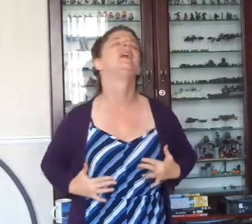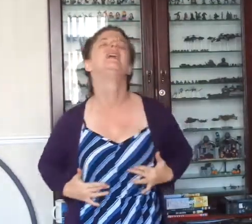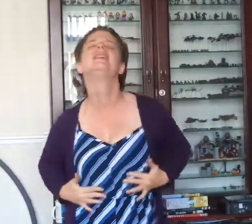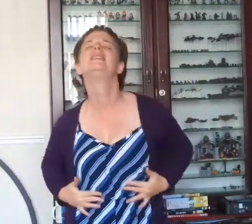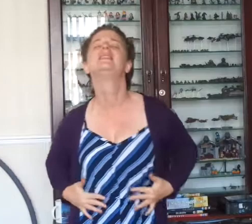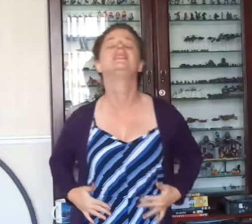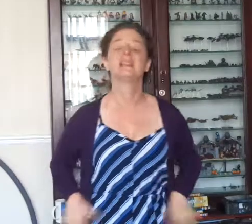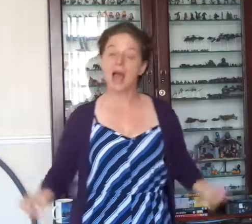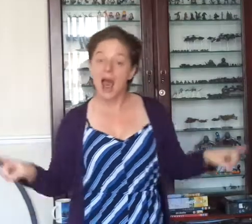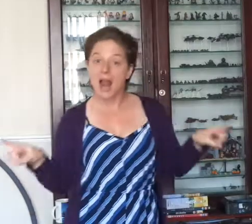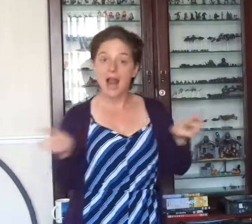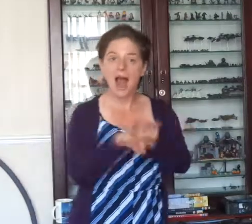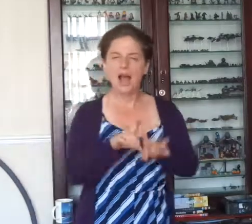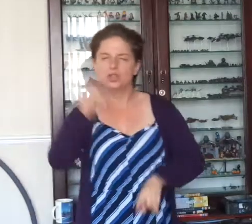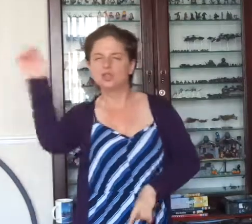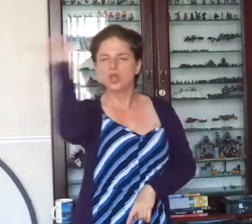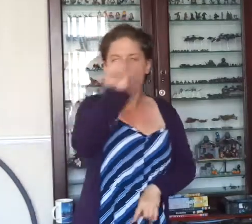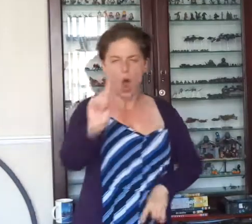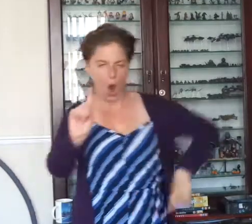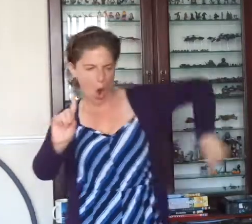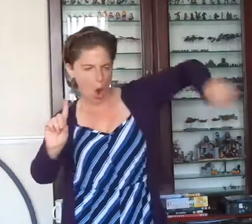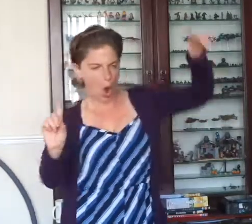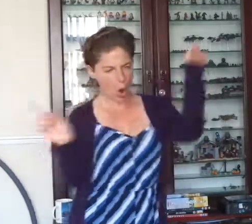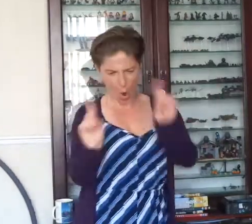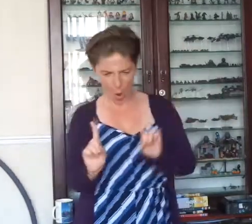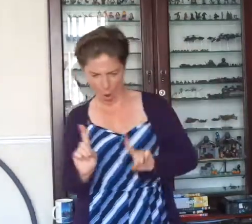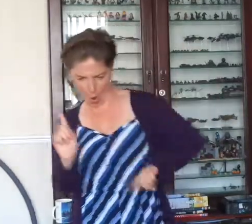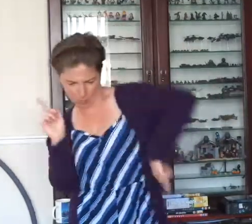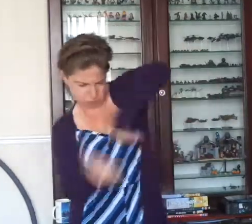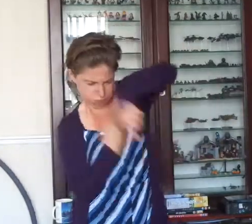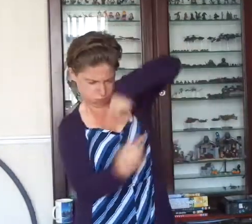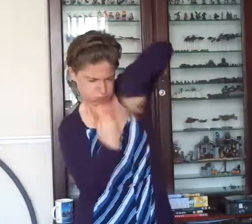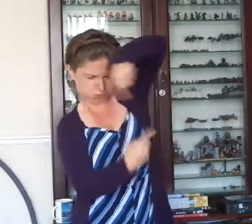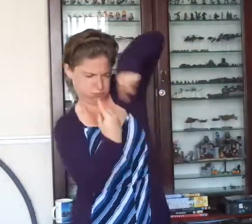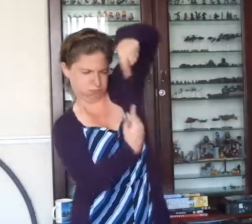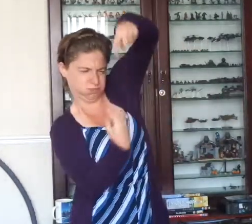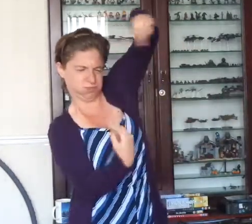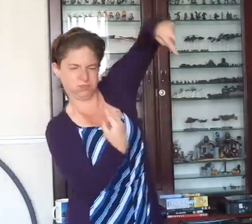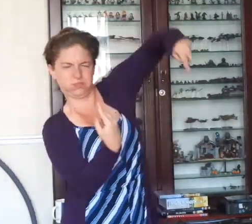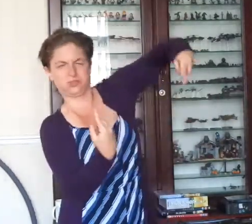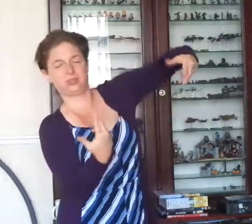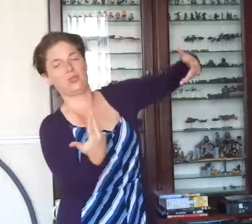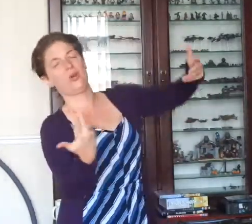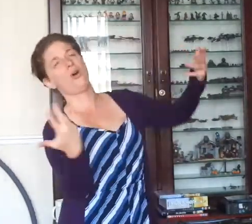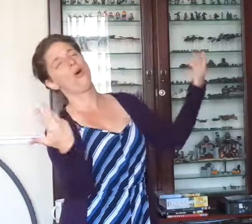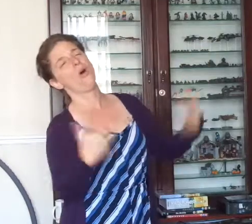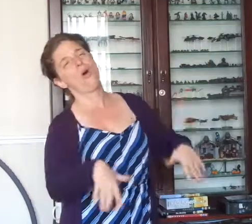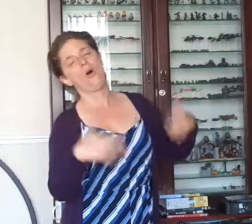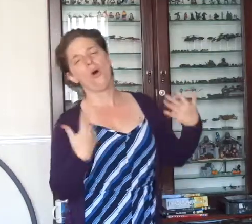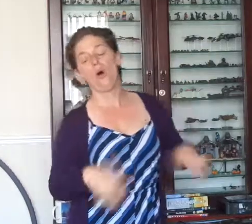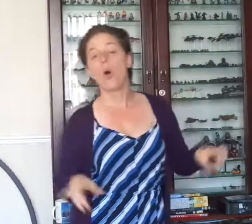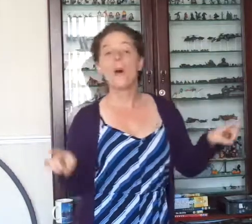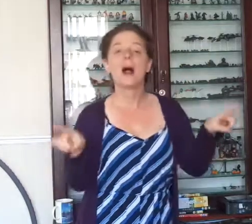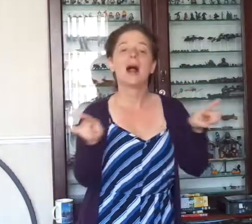like a storm in the desert, like a sleepy blue